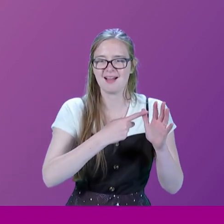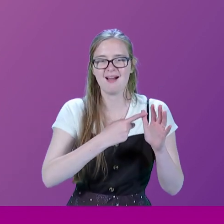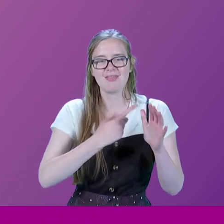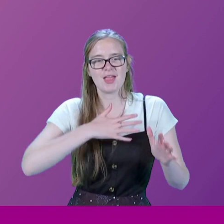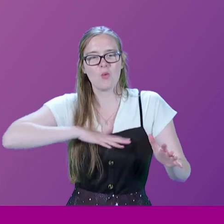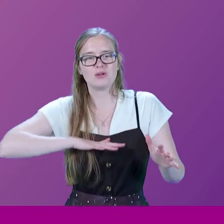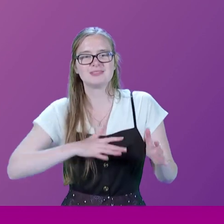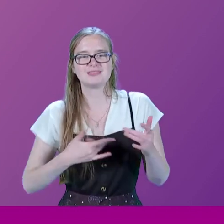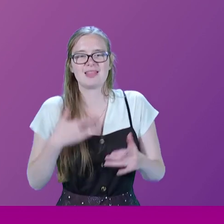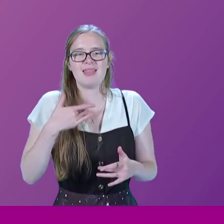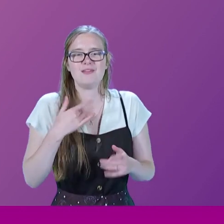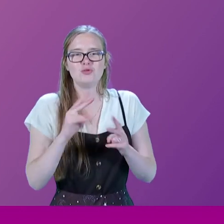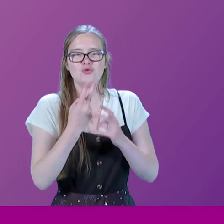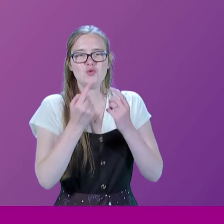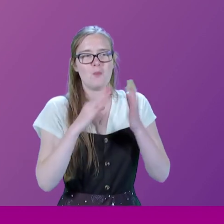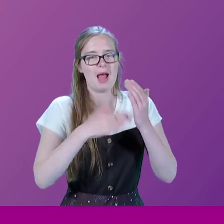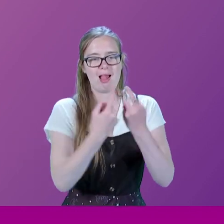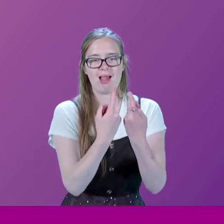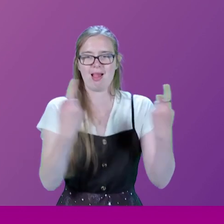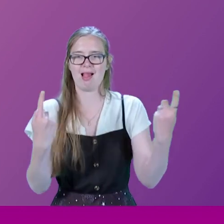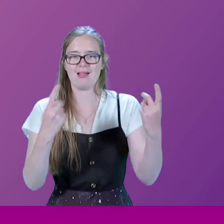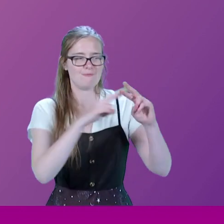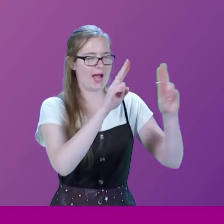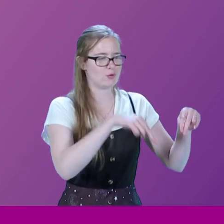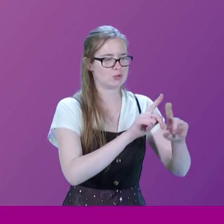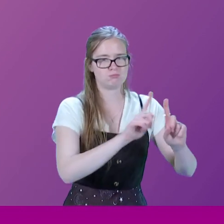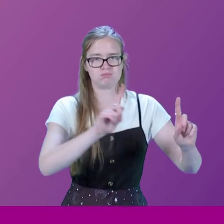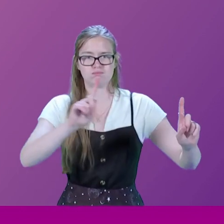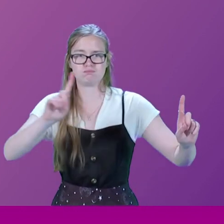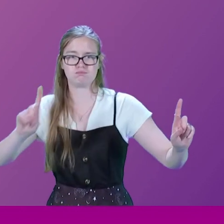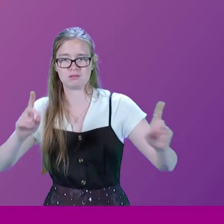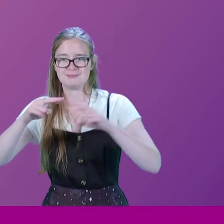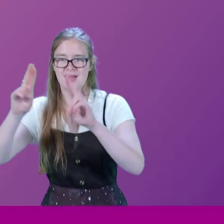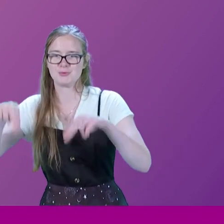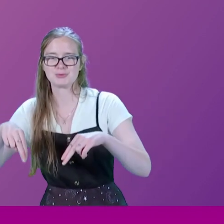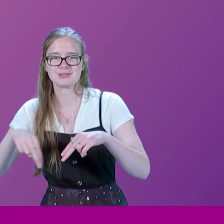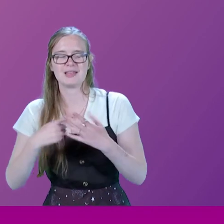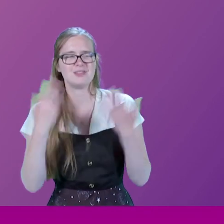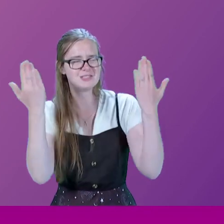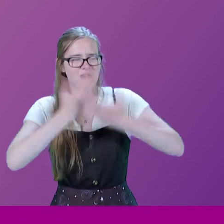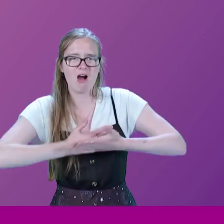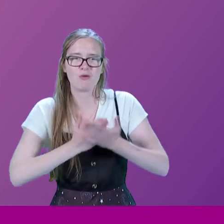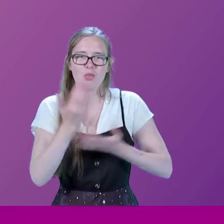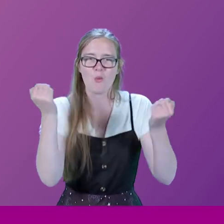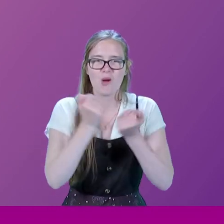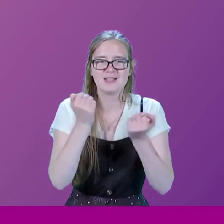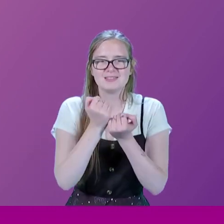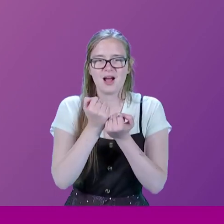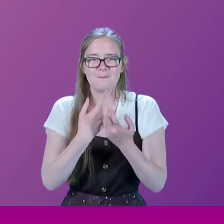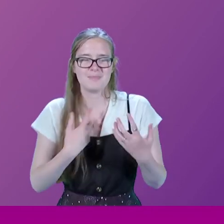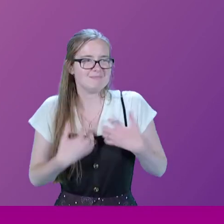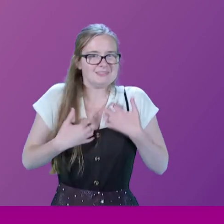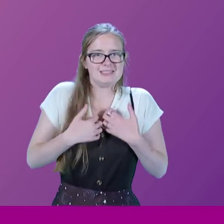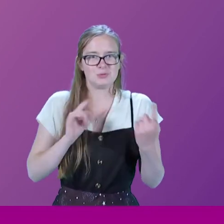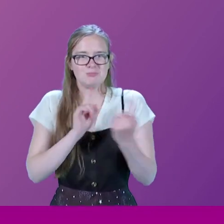two miles from the nearest human being. And don't mind living in perpetual darkness during winter months. And relish their next encounter with a